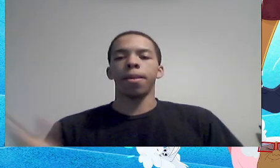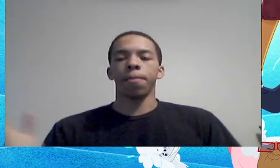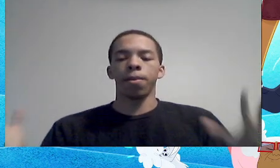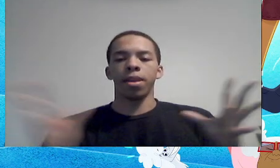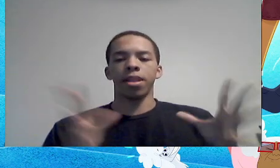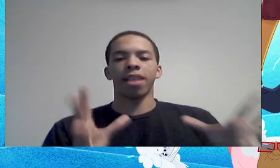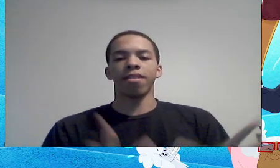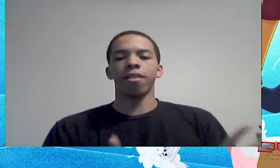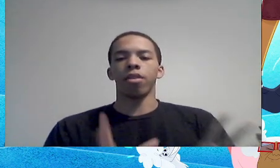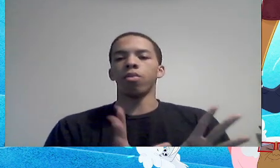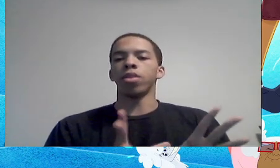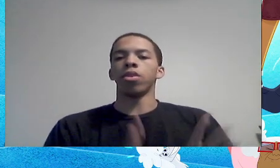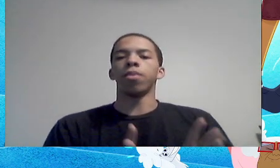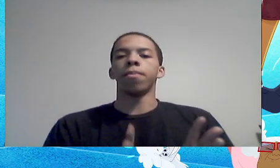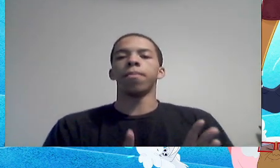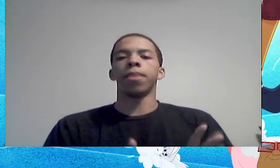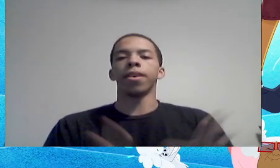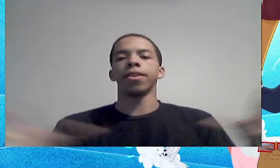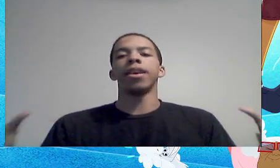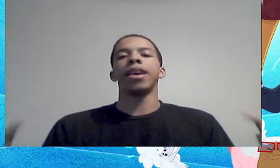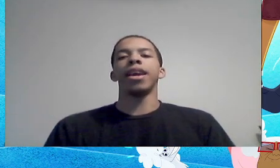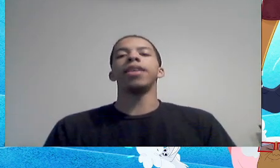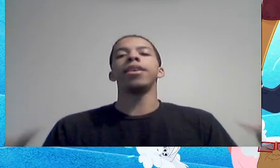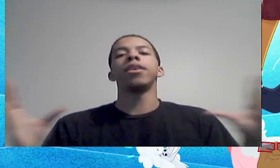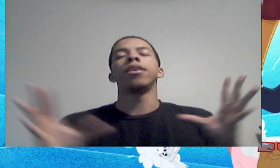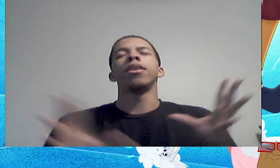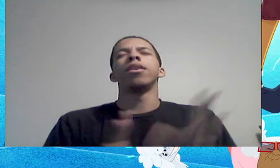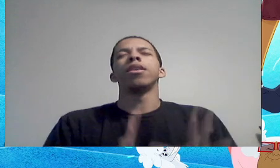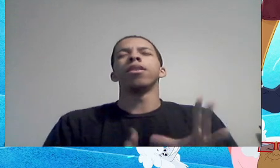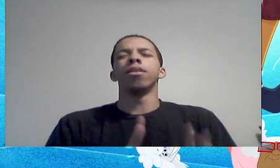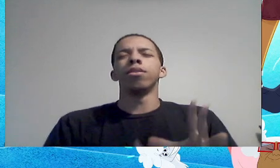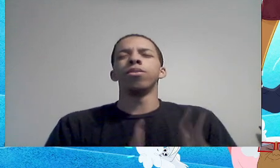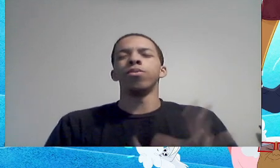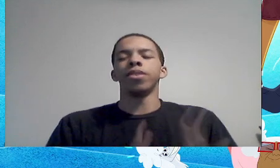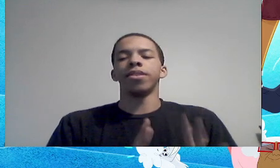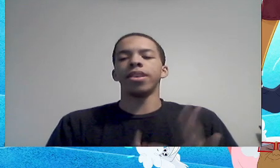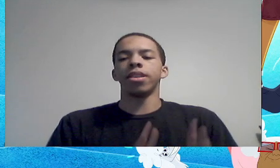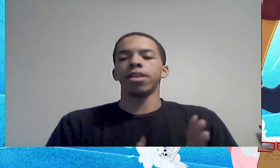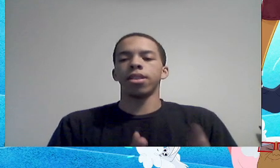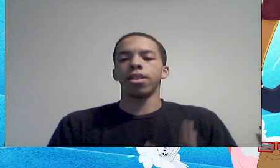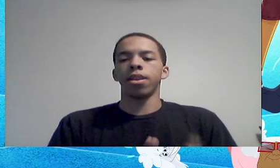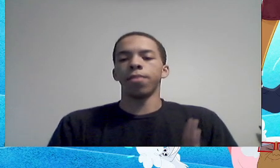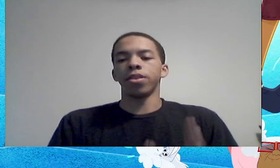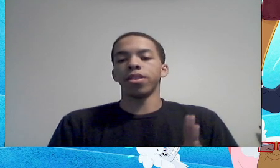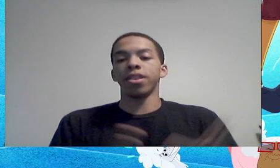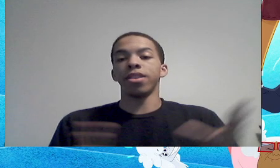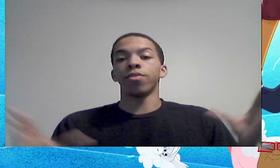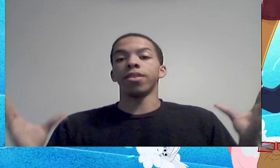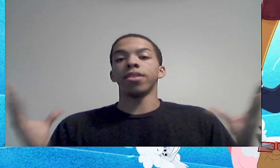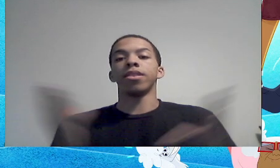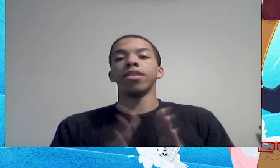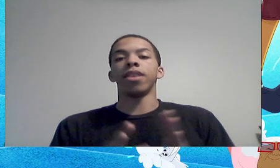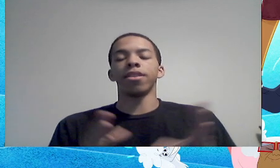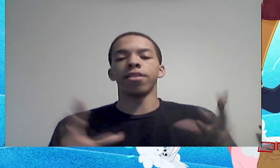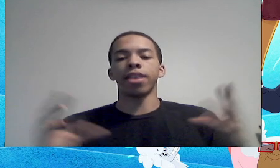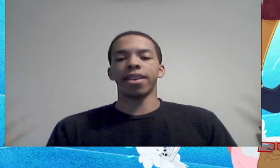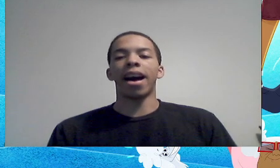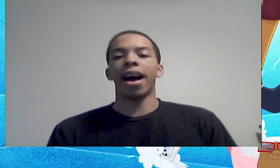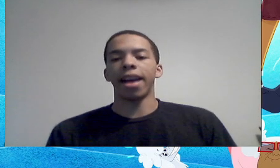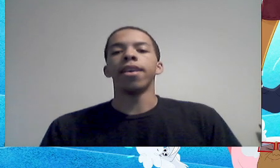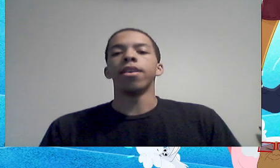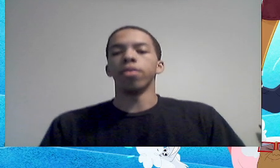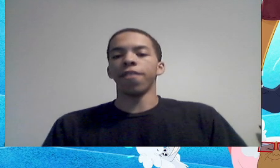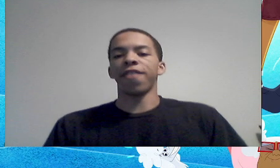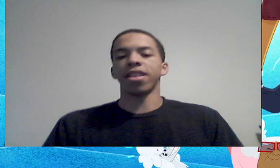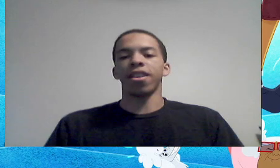and put him, put him in that scenario with Noah Barker. Any girl who is into them or just into a nice looking